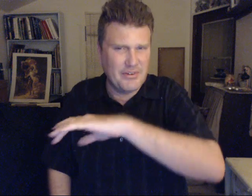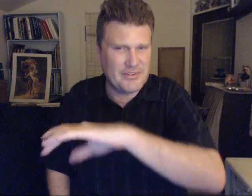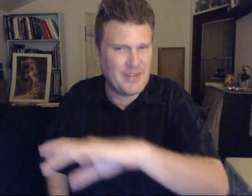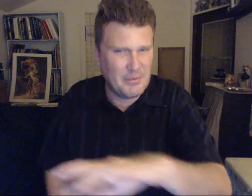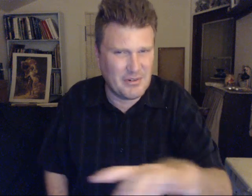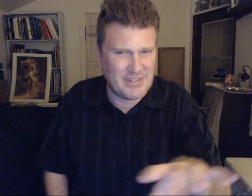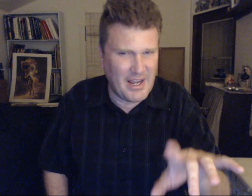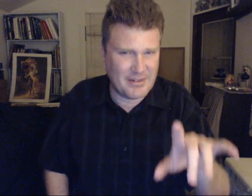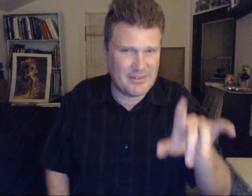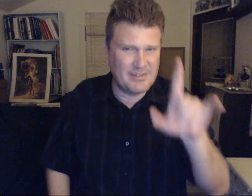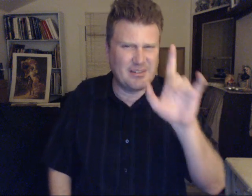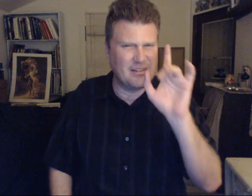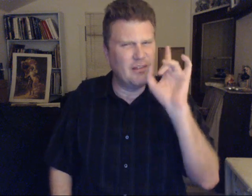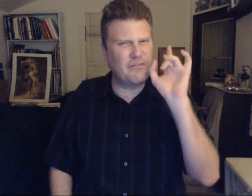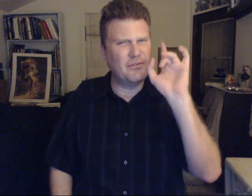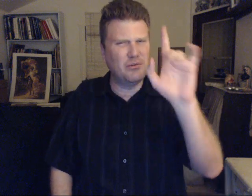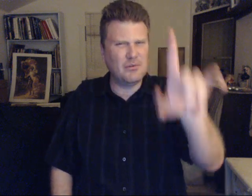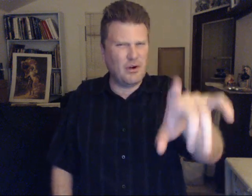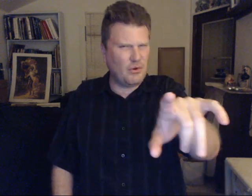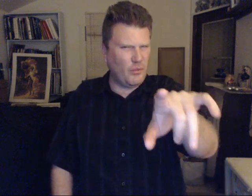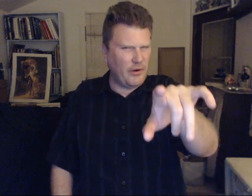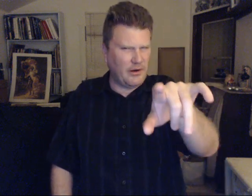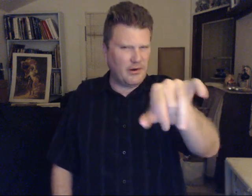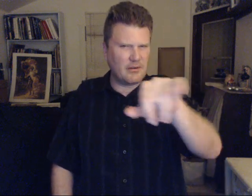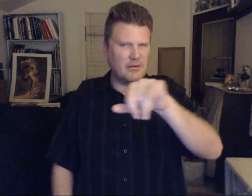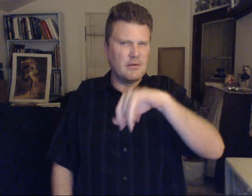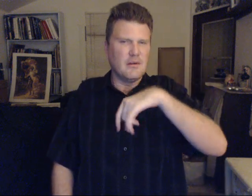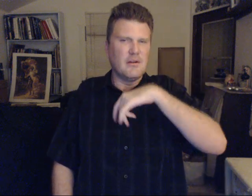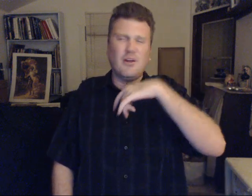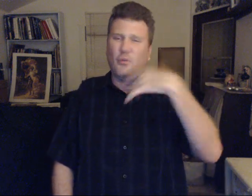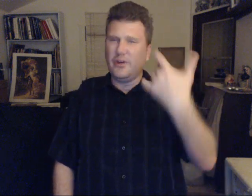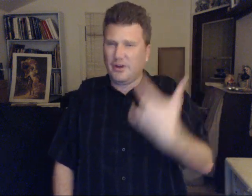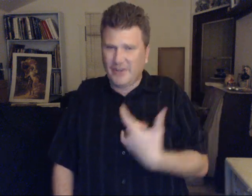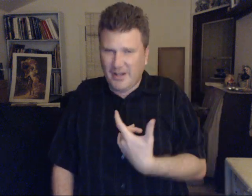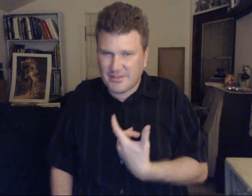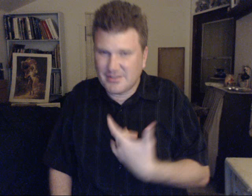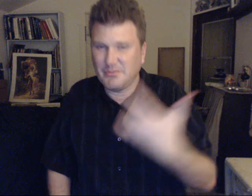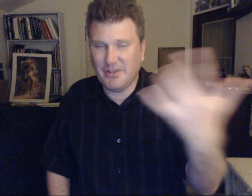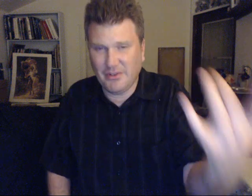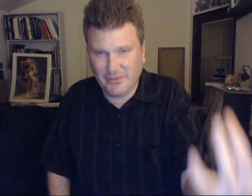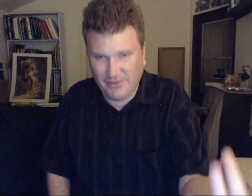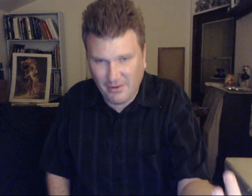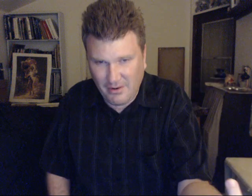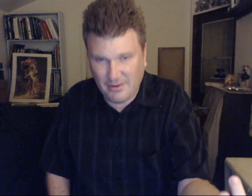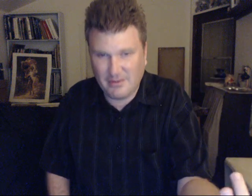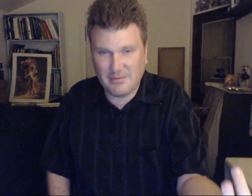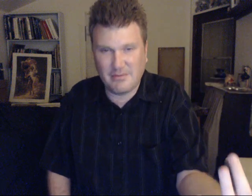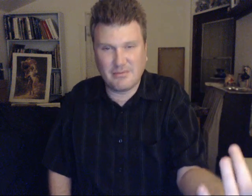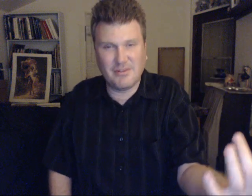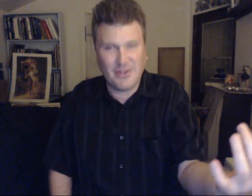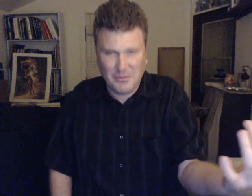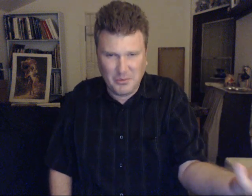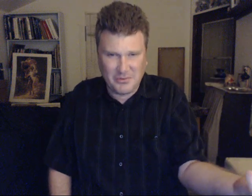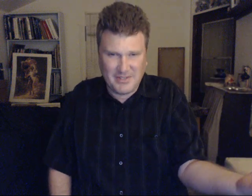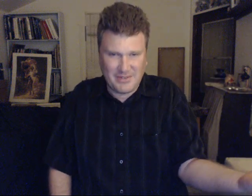these. attacks. If you. Are aware. We are not. But others are. To keep you protected.